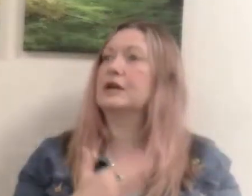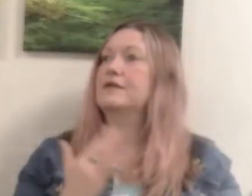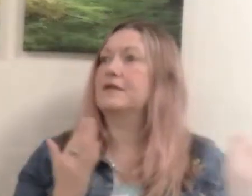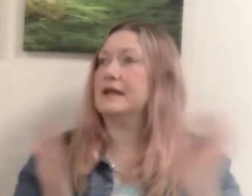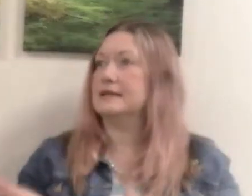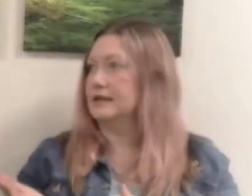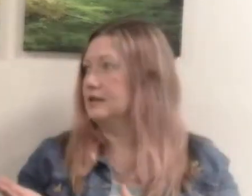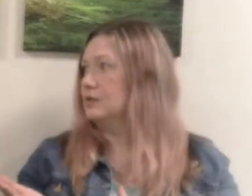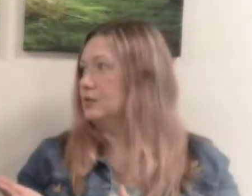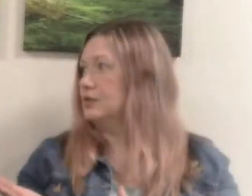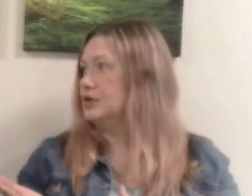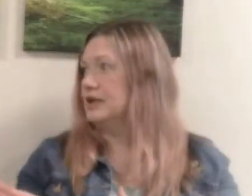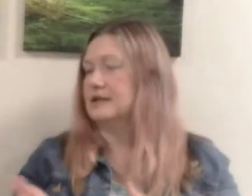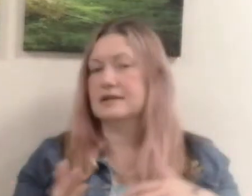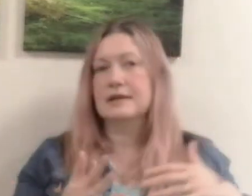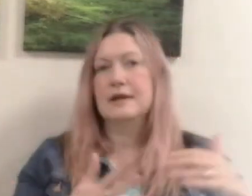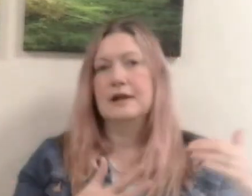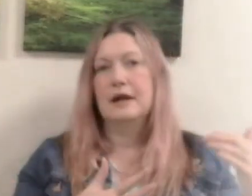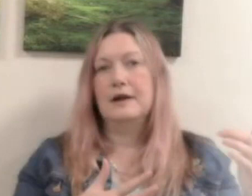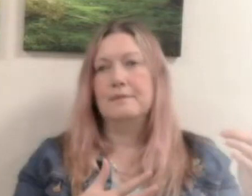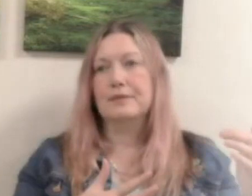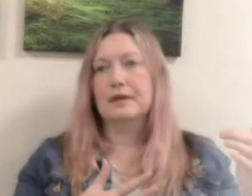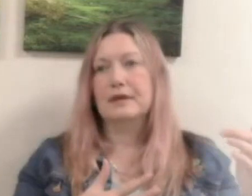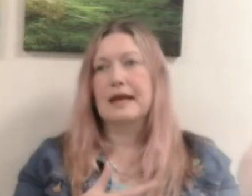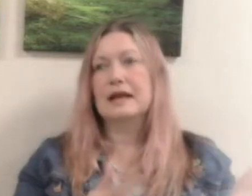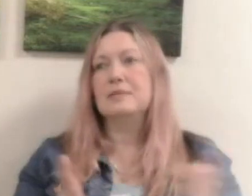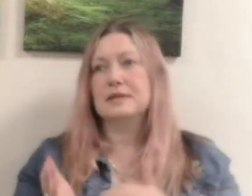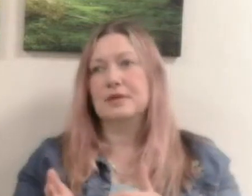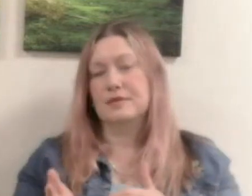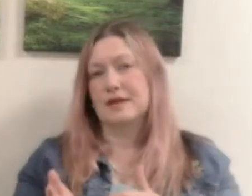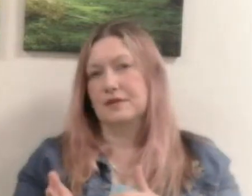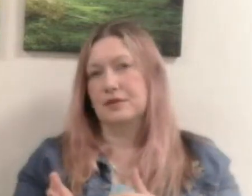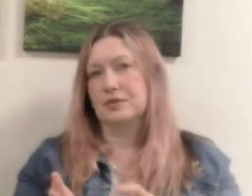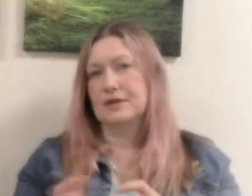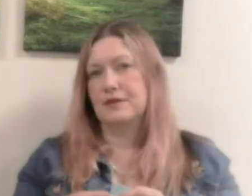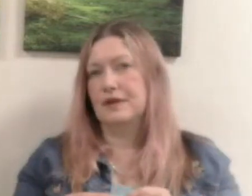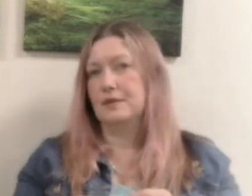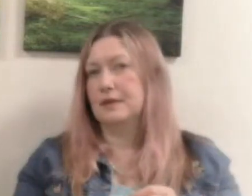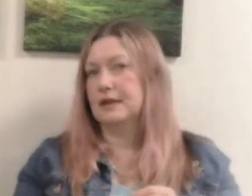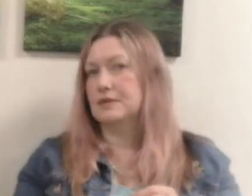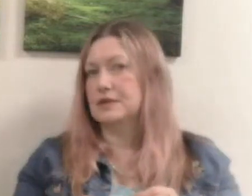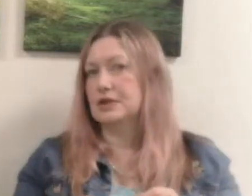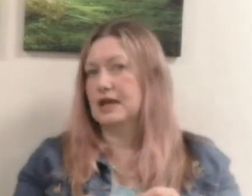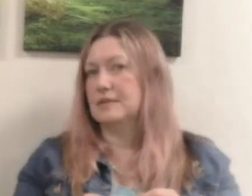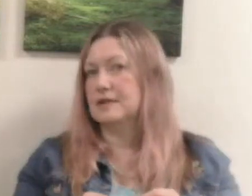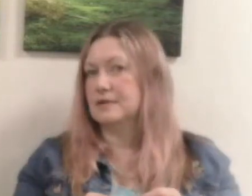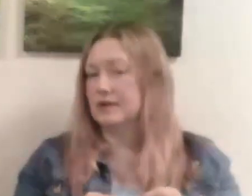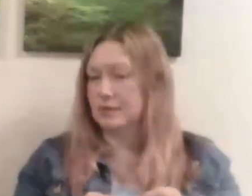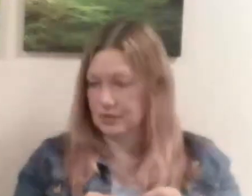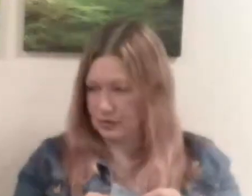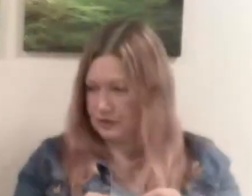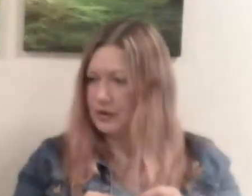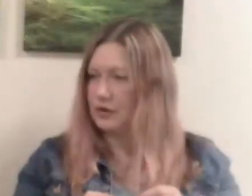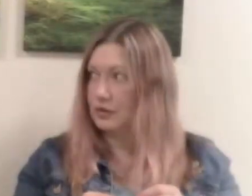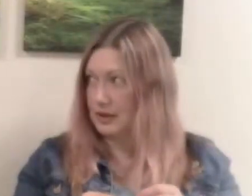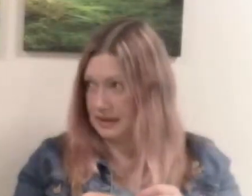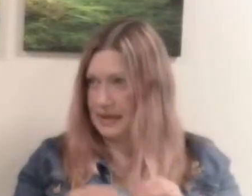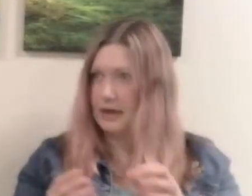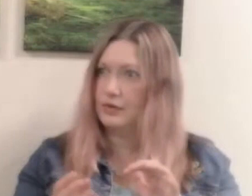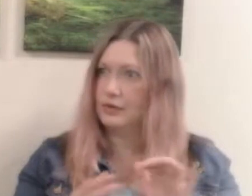and facing towards jesus yeah um that can be sometimes very difficult if you're living with guilt and shame and sometimes you're sort of you know you're looking down you